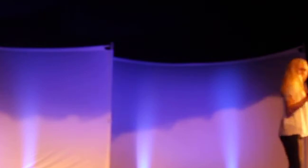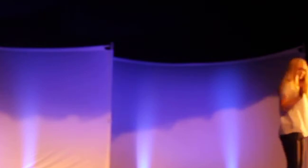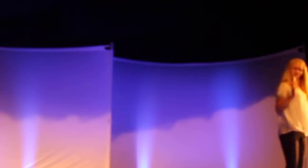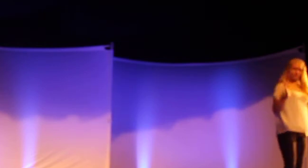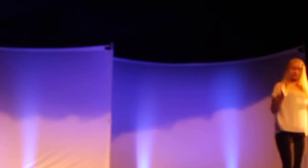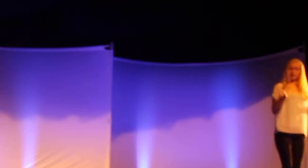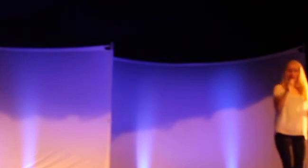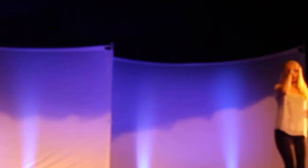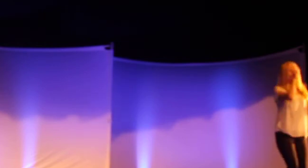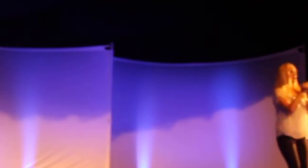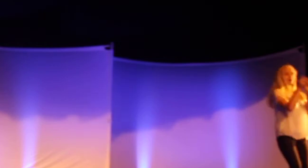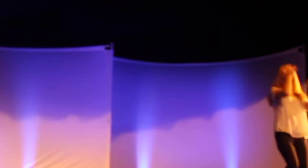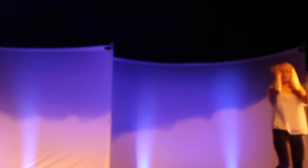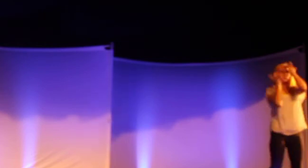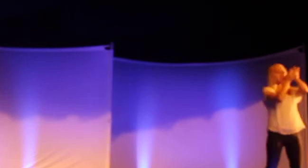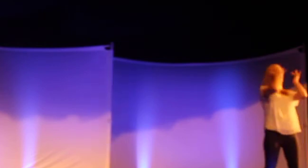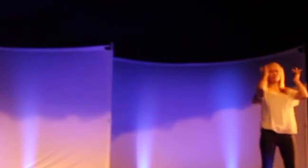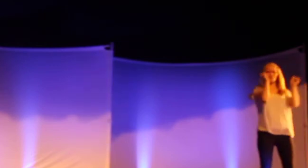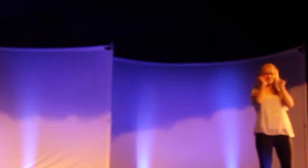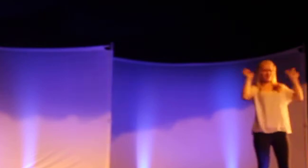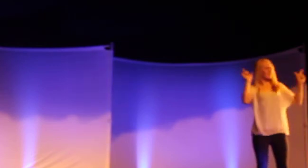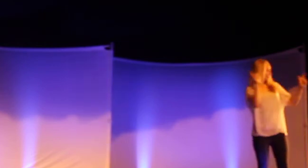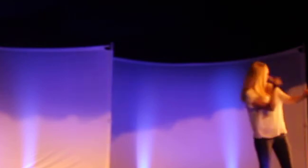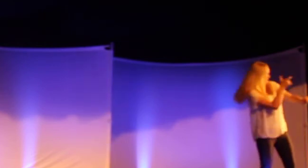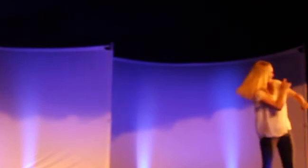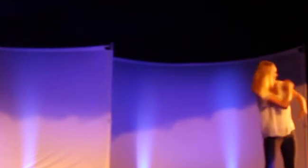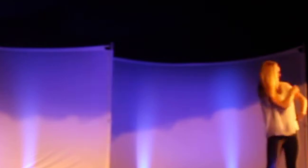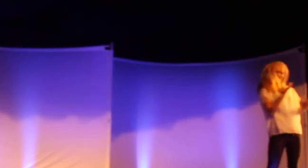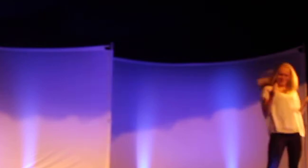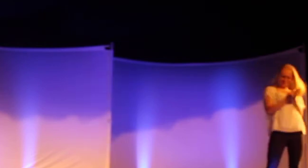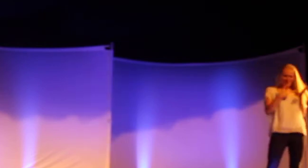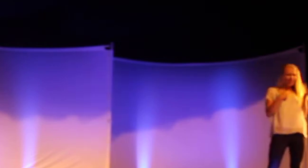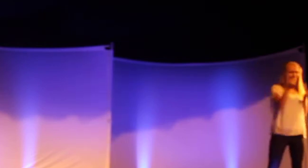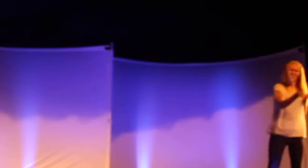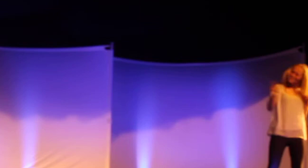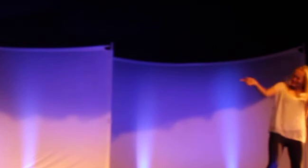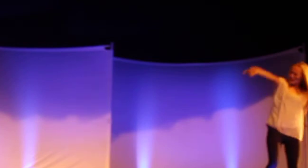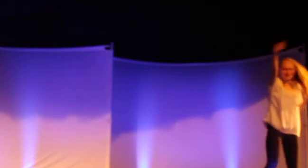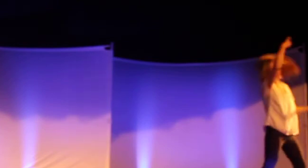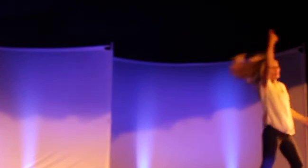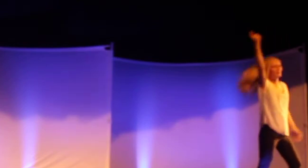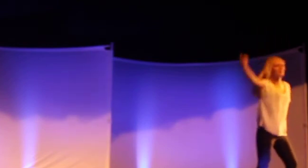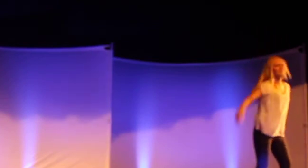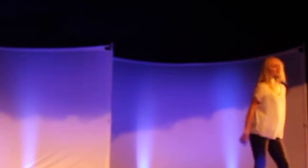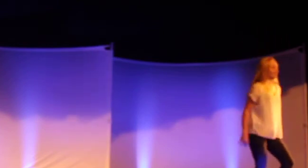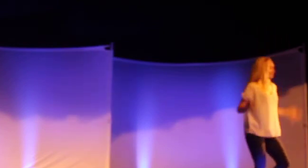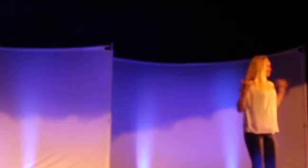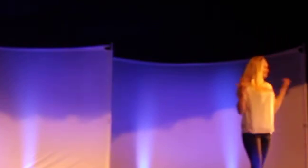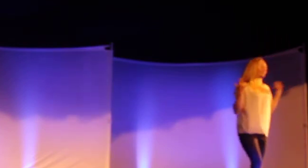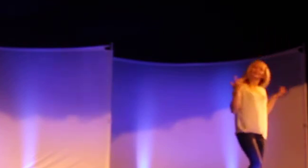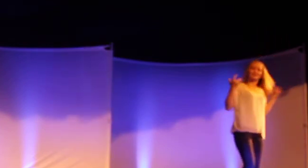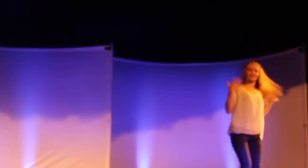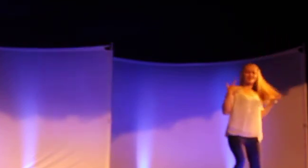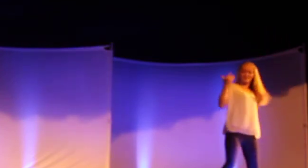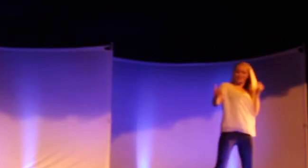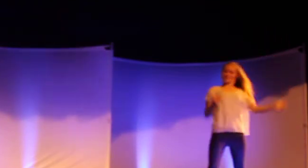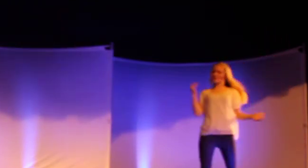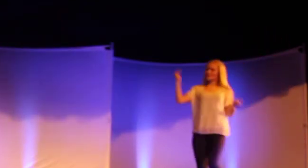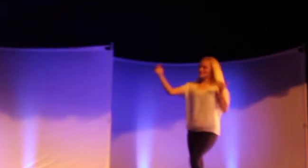yeah, oh yeah I woke up with a new t-tale My name was on me, my name was on you I would do it all over the